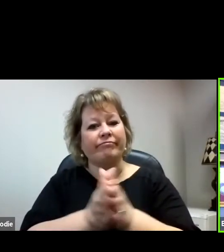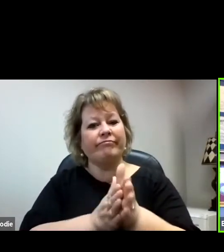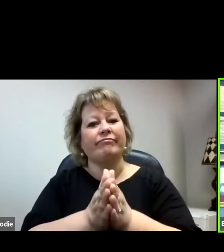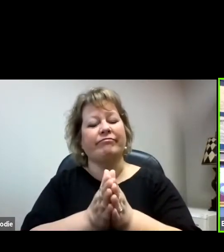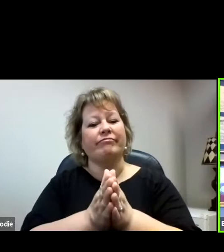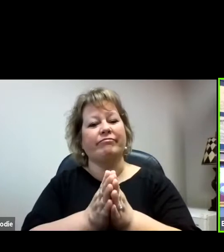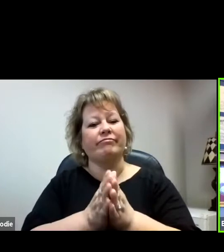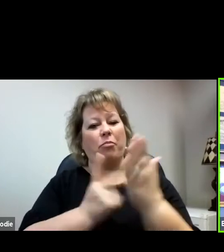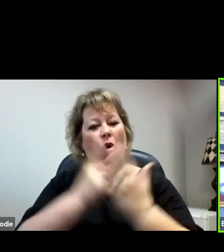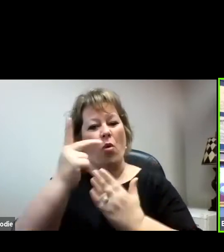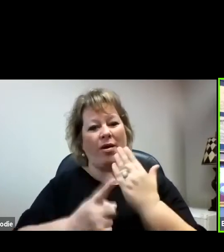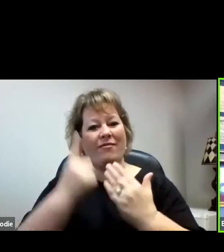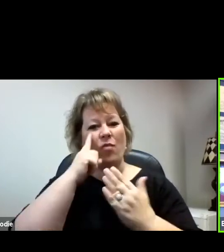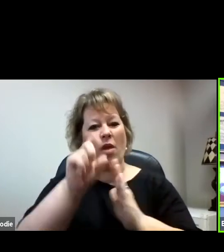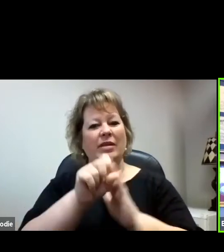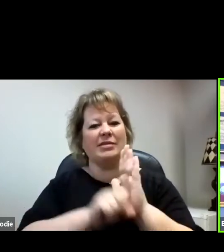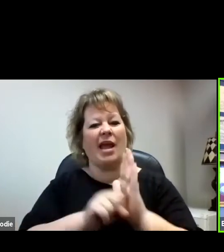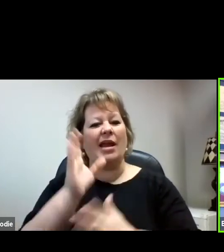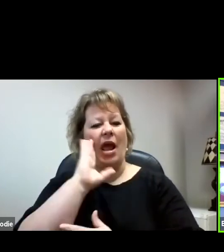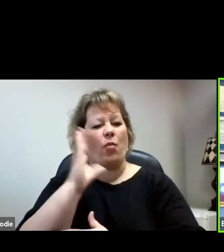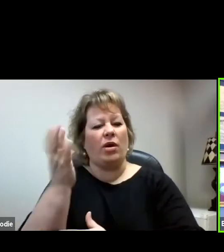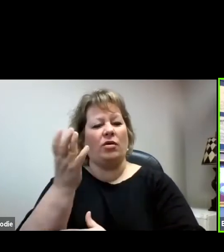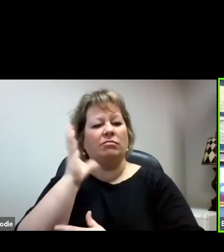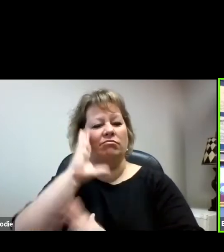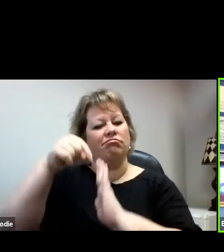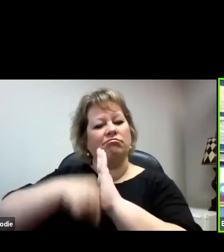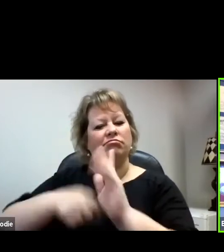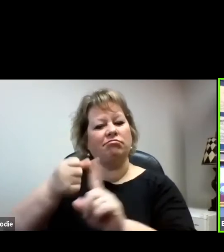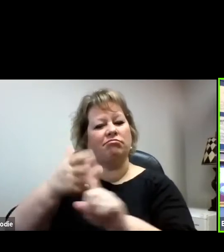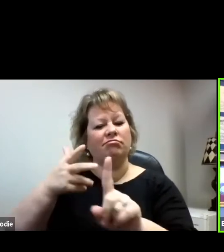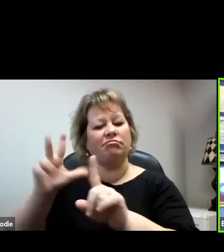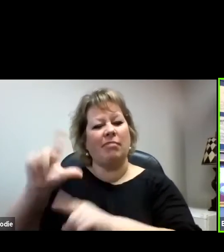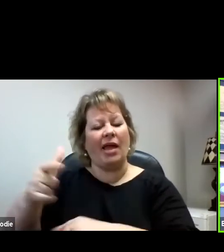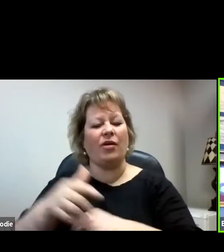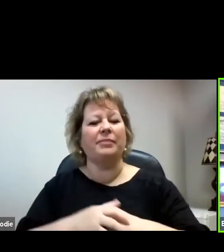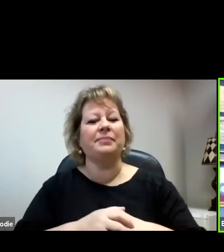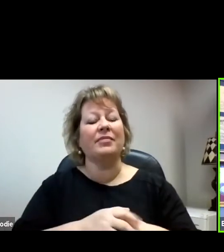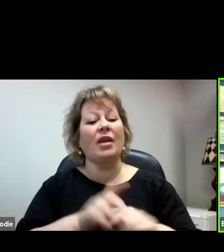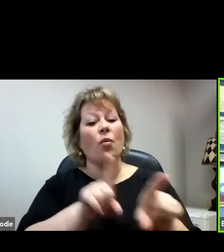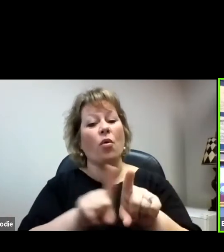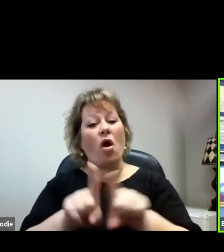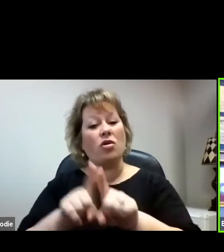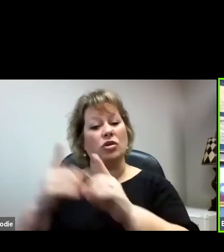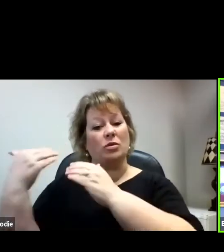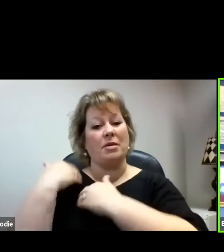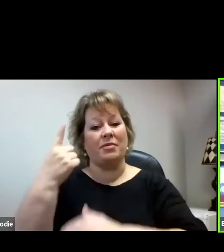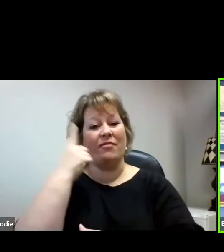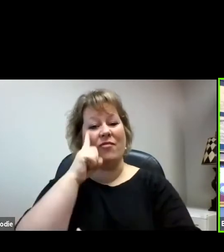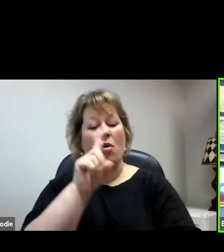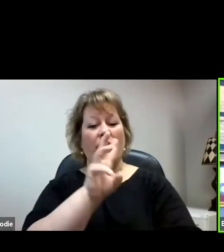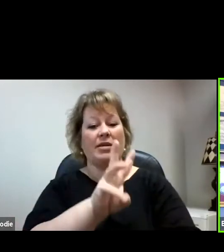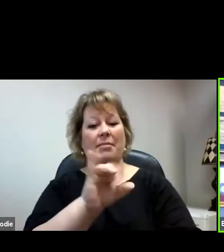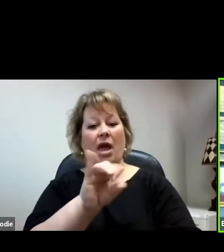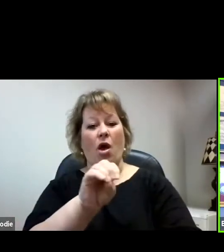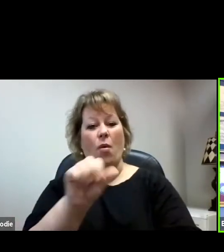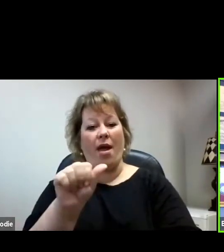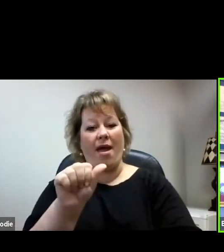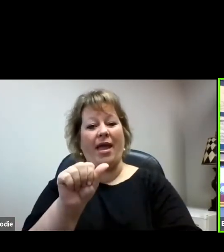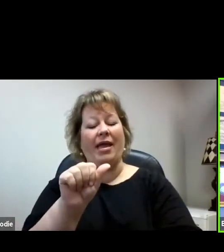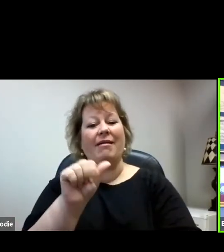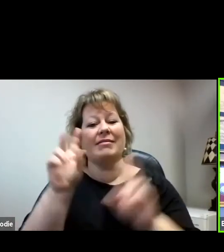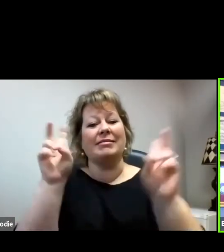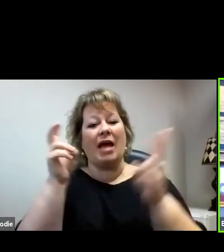And I'll explain that a little bit more in a second. We also are responsible for the WIOA Title I program.